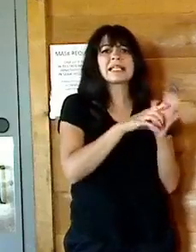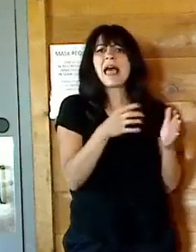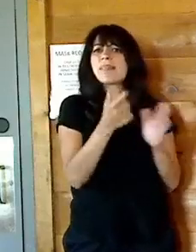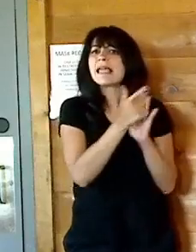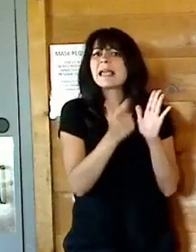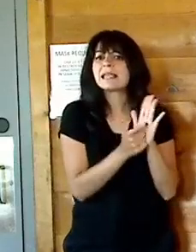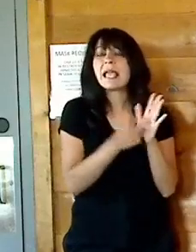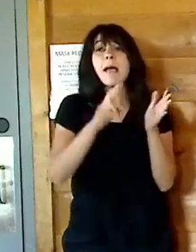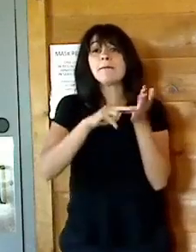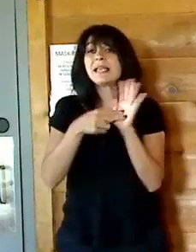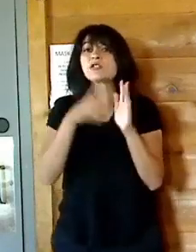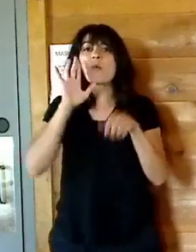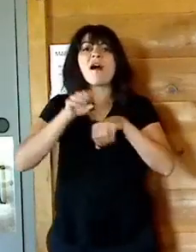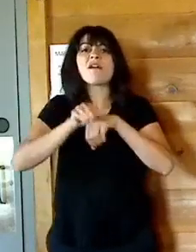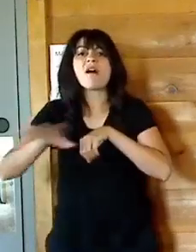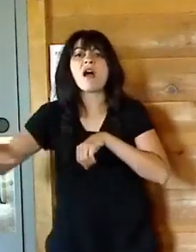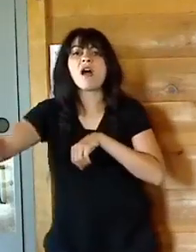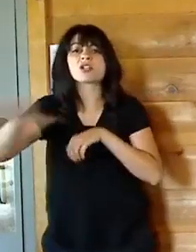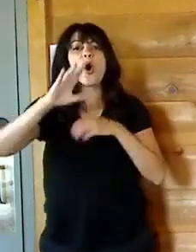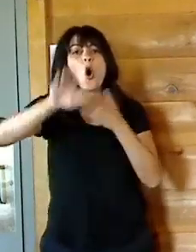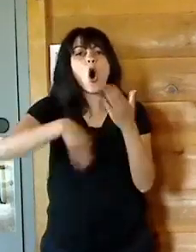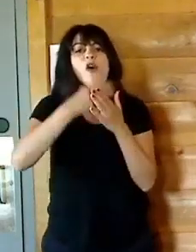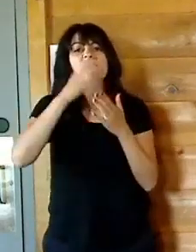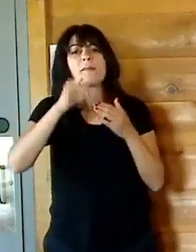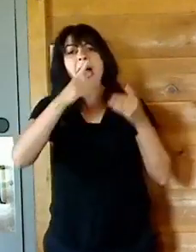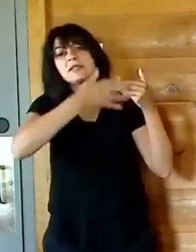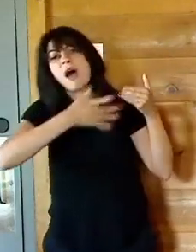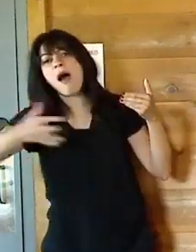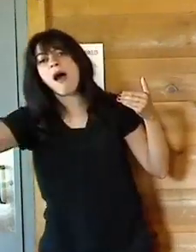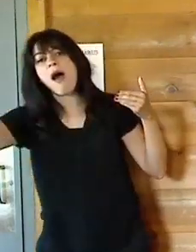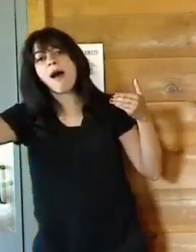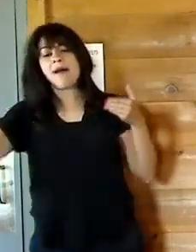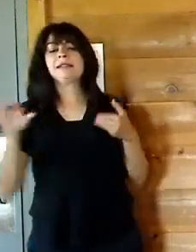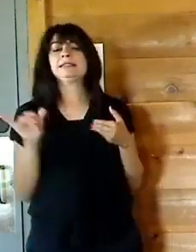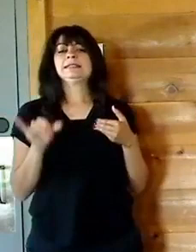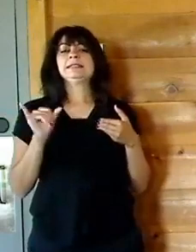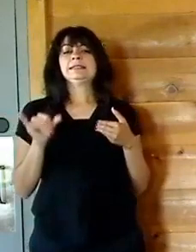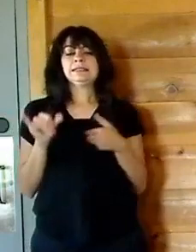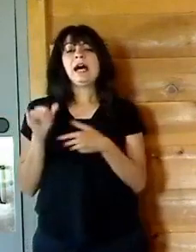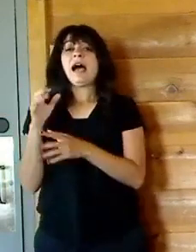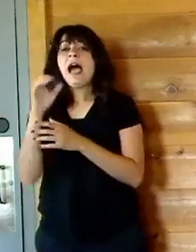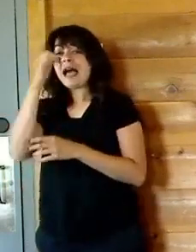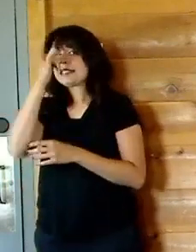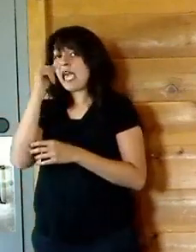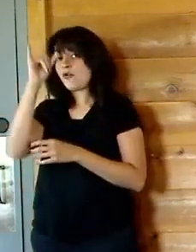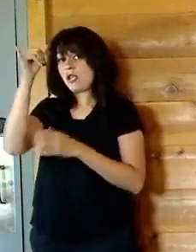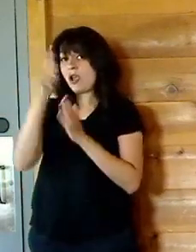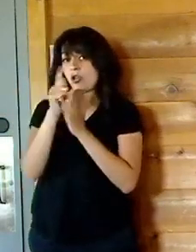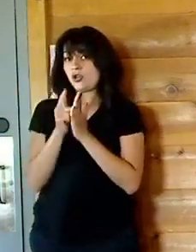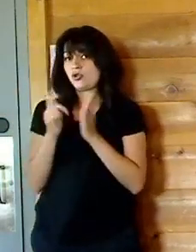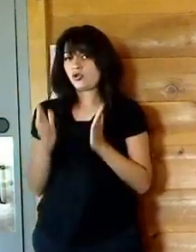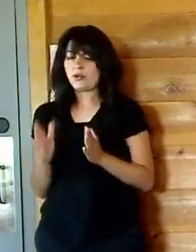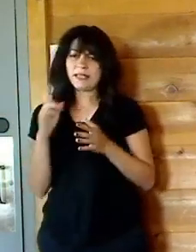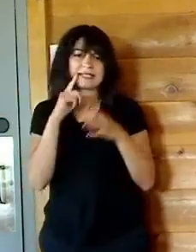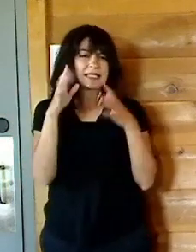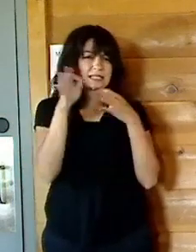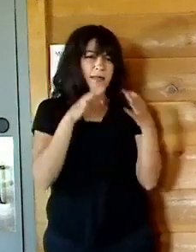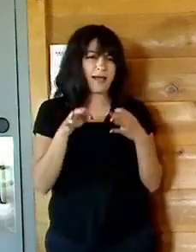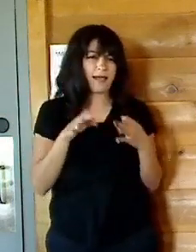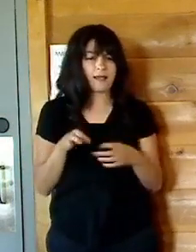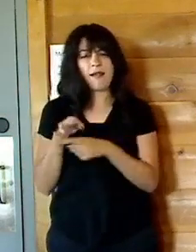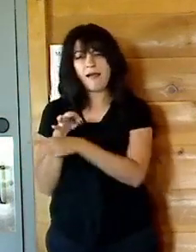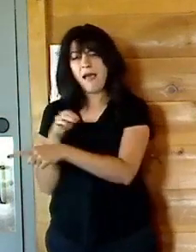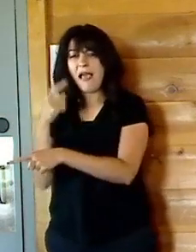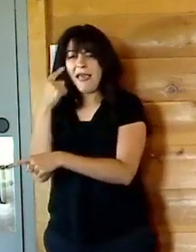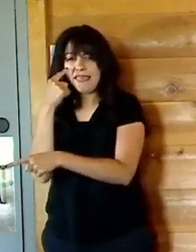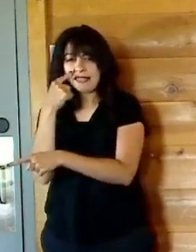of the maps become, uh, in question. Um, now the county attorney has articulated, uh, what, um, uh, he believes are